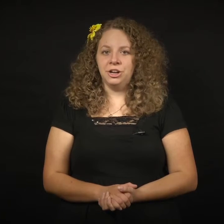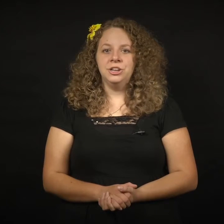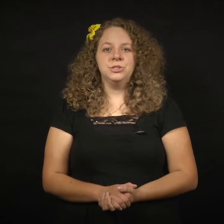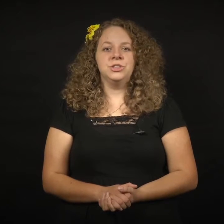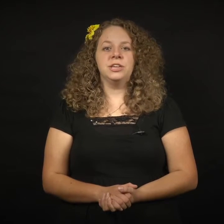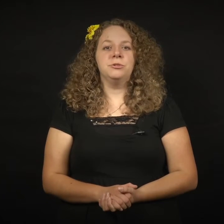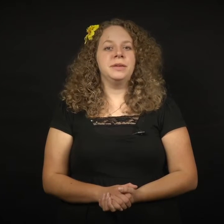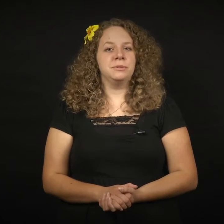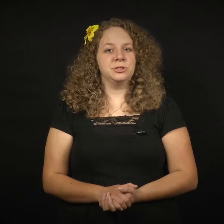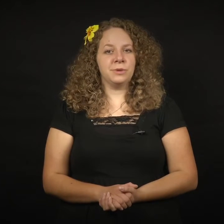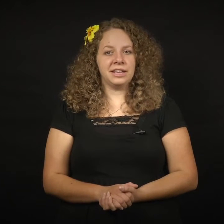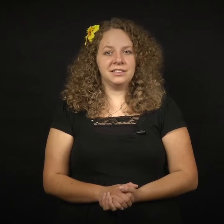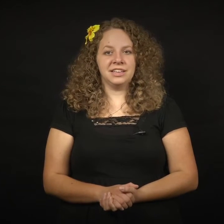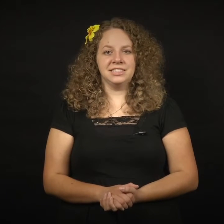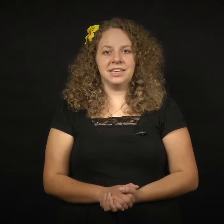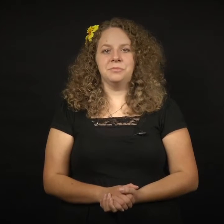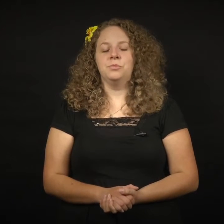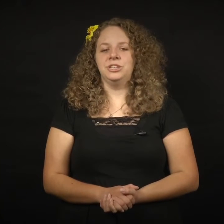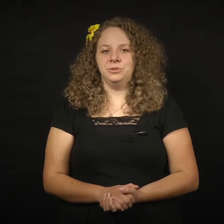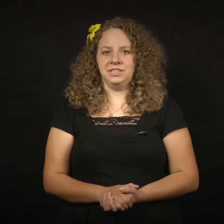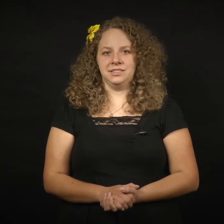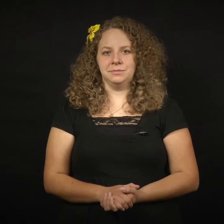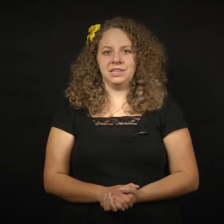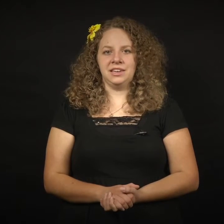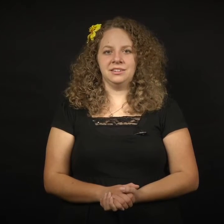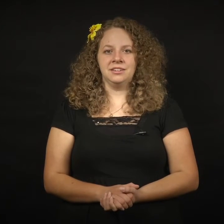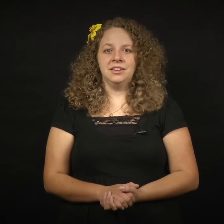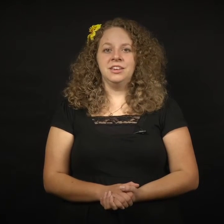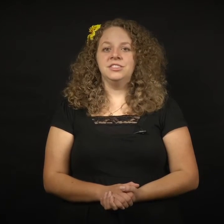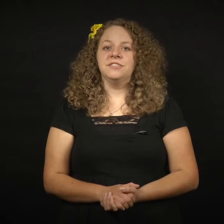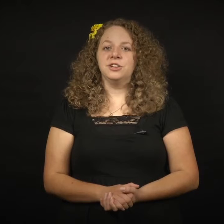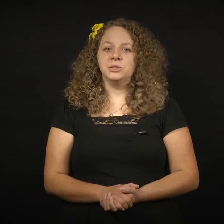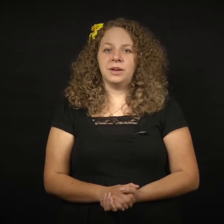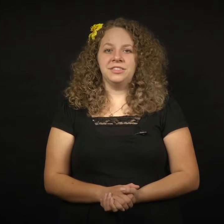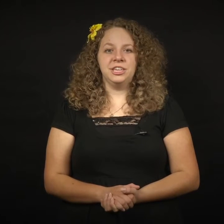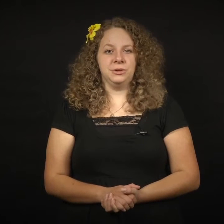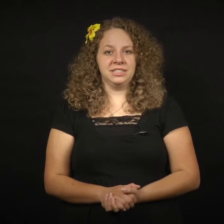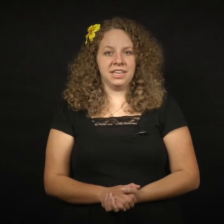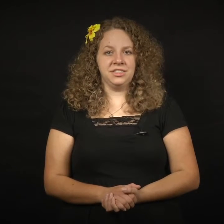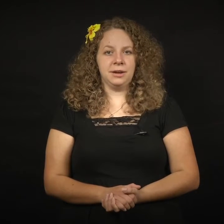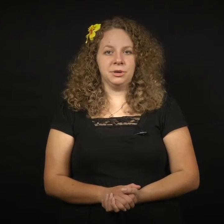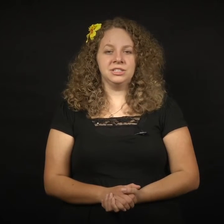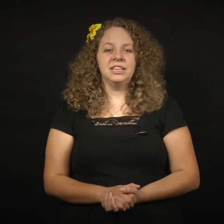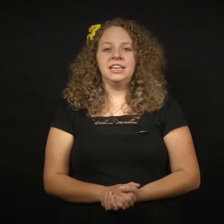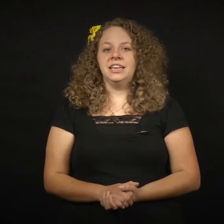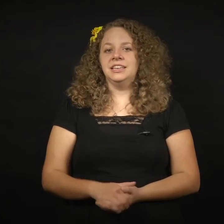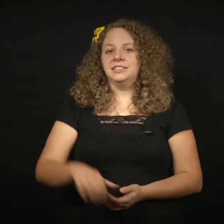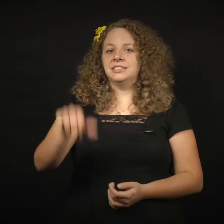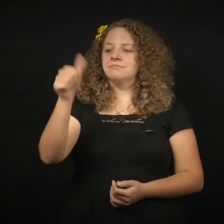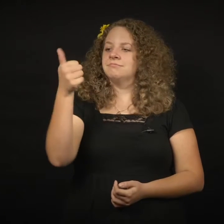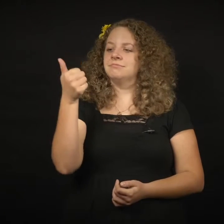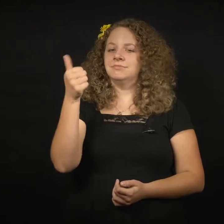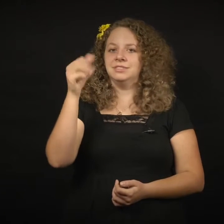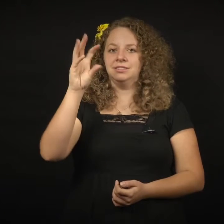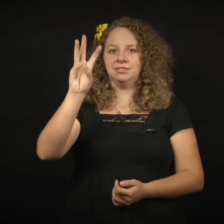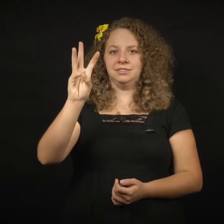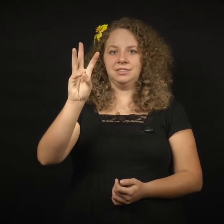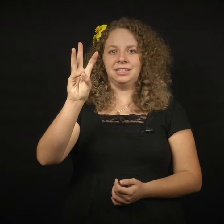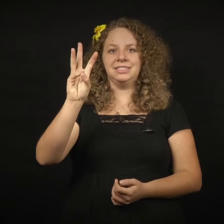so that you will be able to recognize them when you see them signed. The first way that you can sign the numbers is the